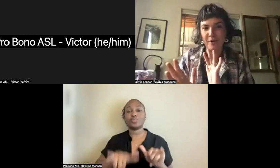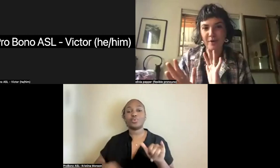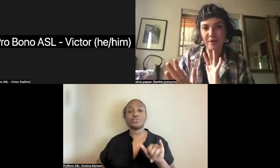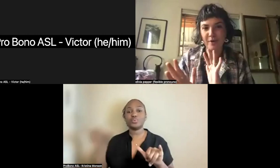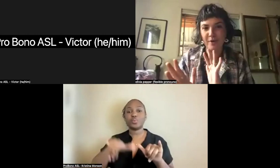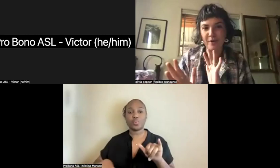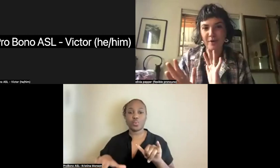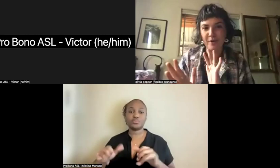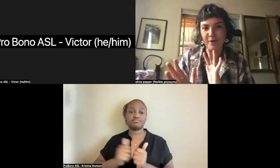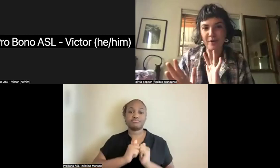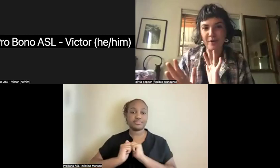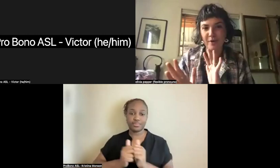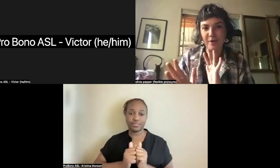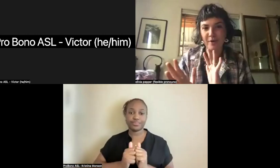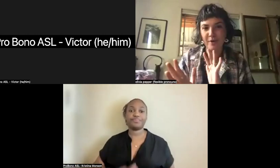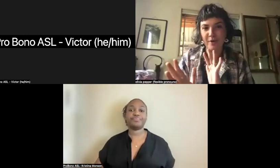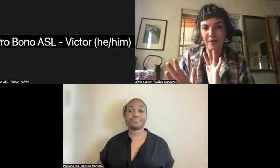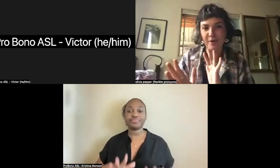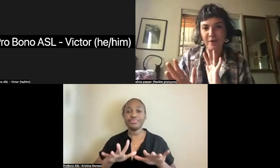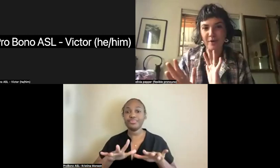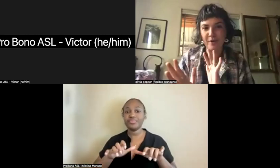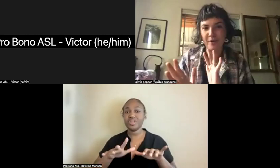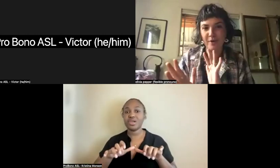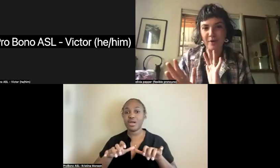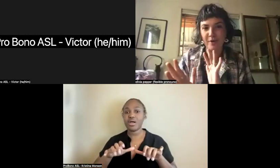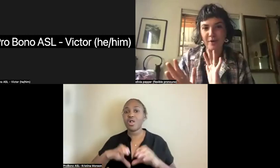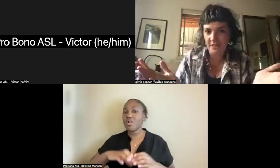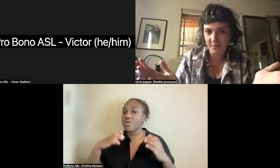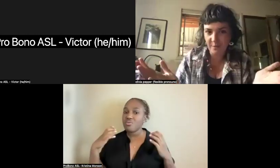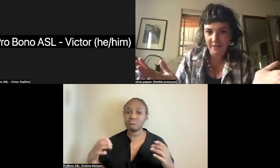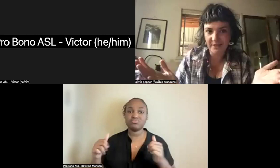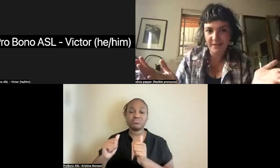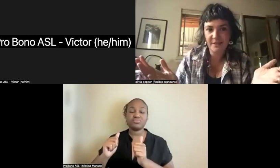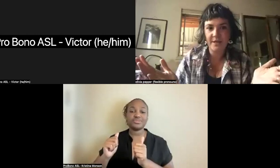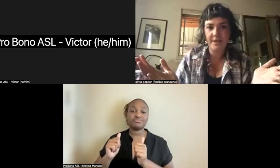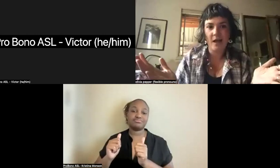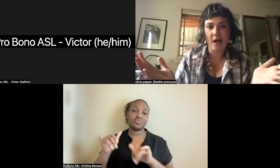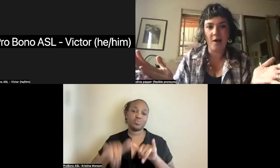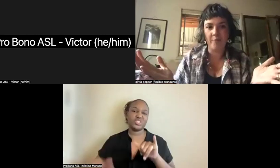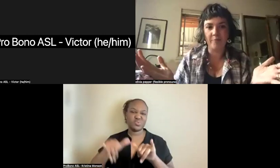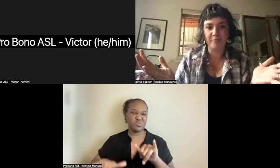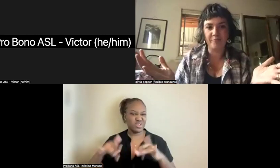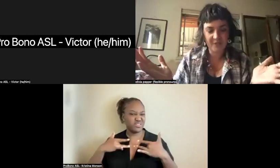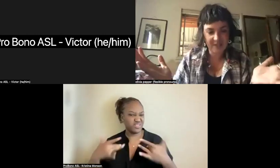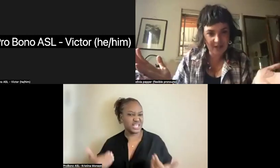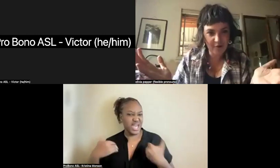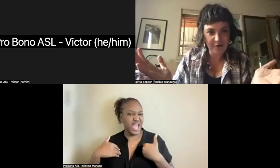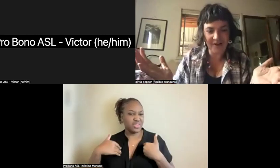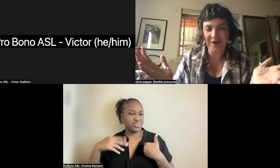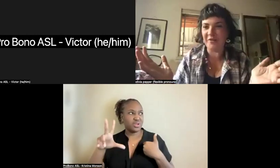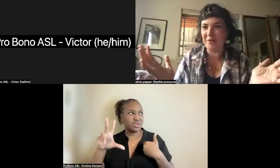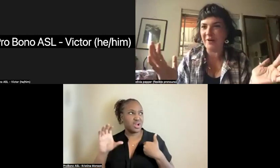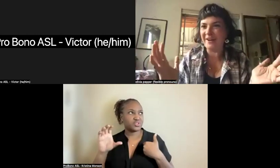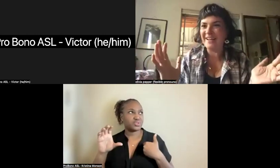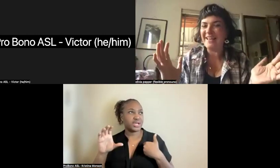large, um, large ritual events that often had maybe 300, usually all lesbians, um,